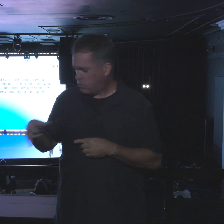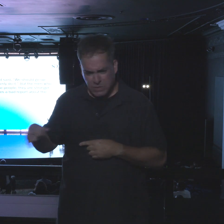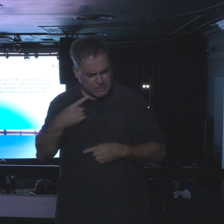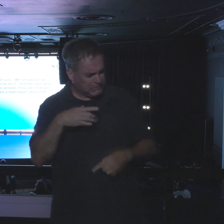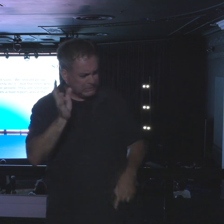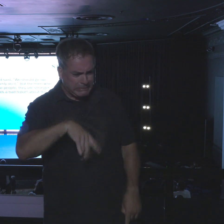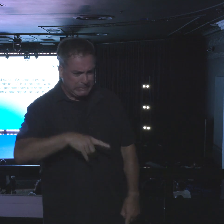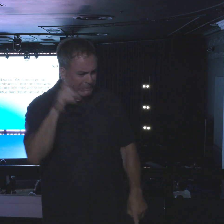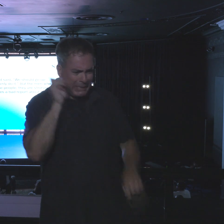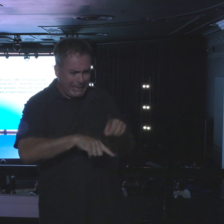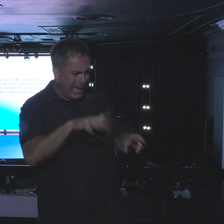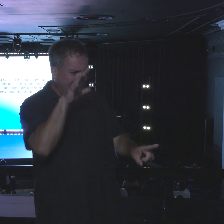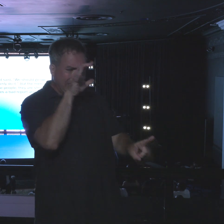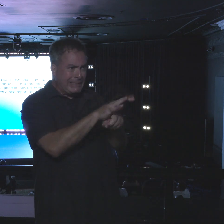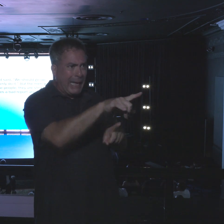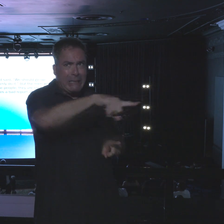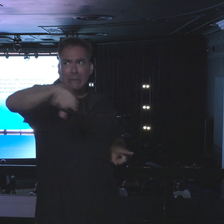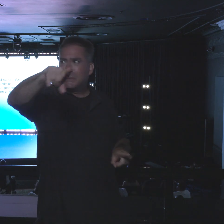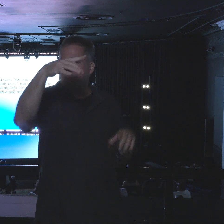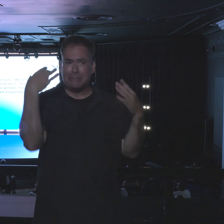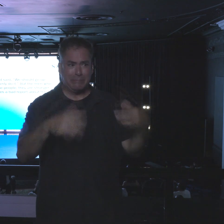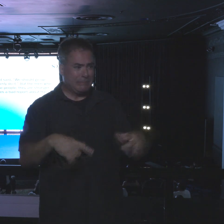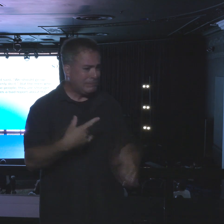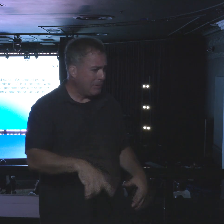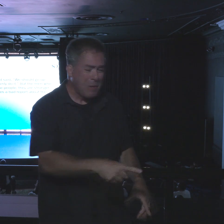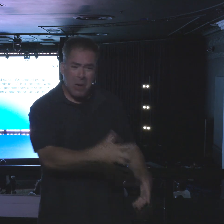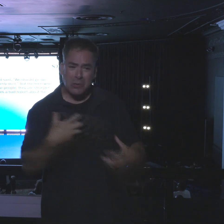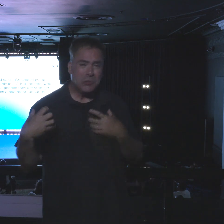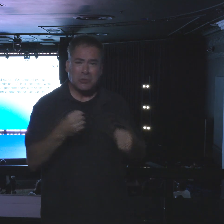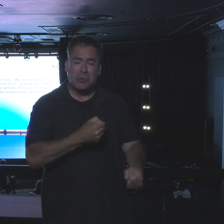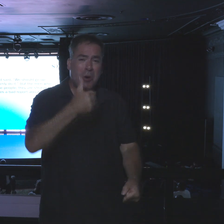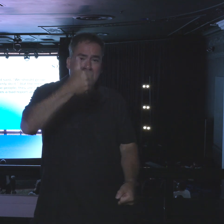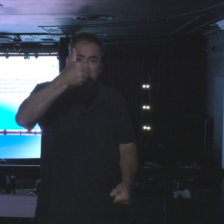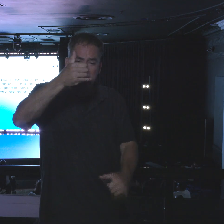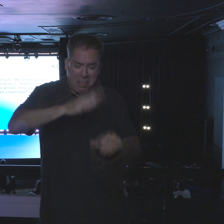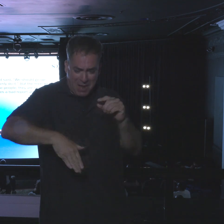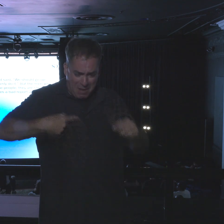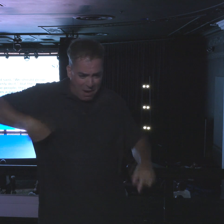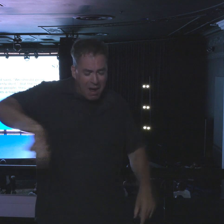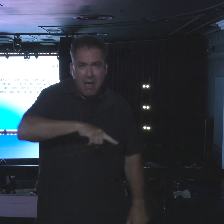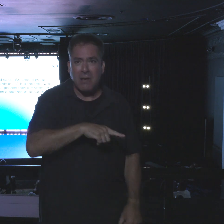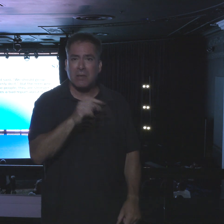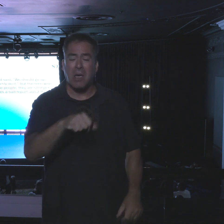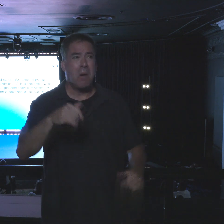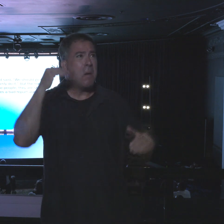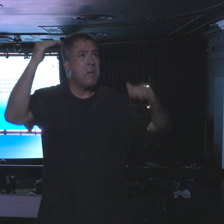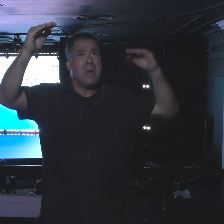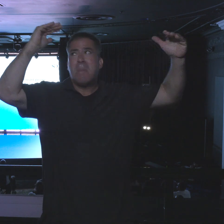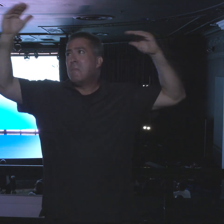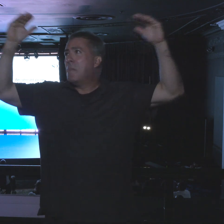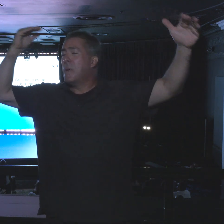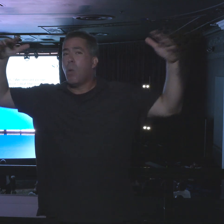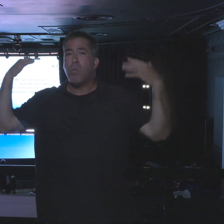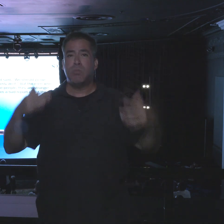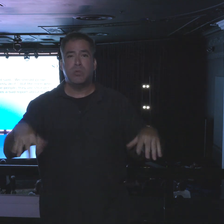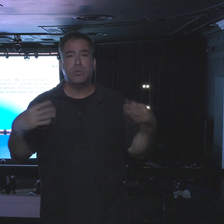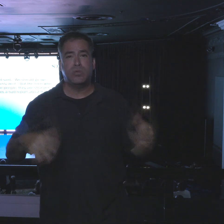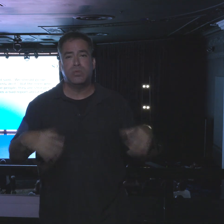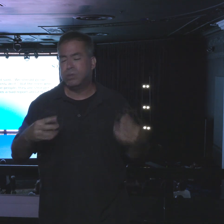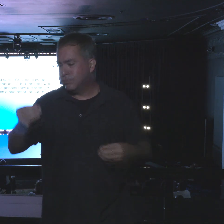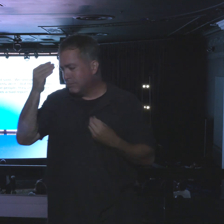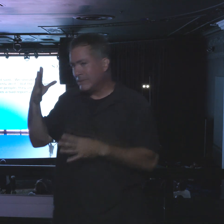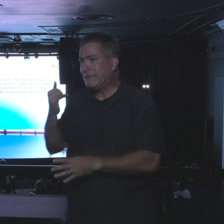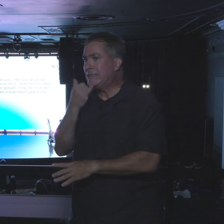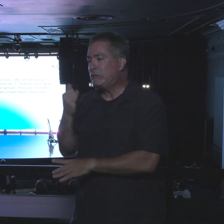we can't attack those people. They are stronger than we are. And they spread among the Israelites a bad report